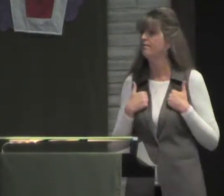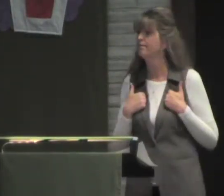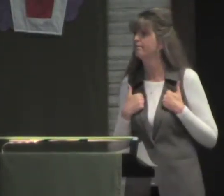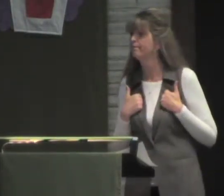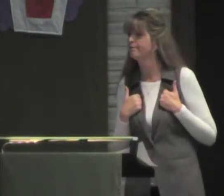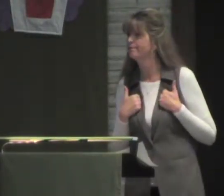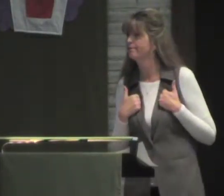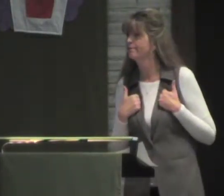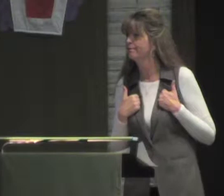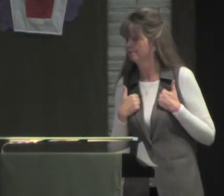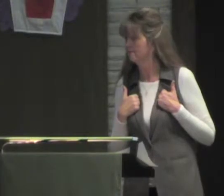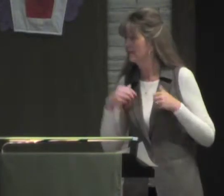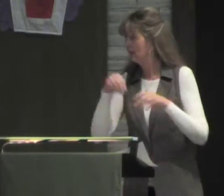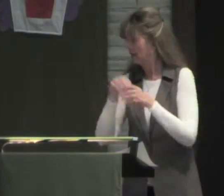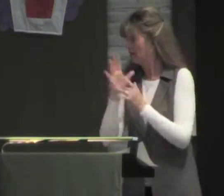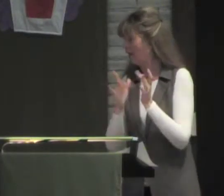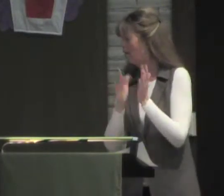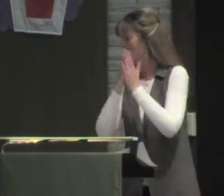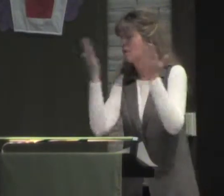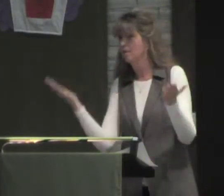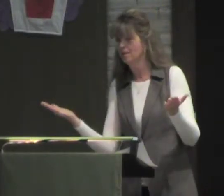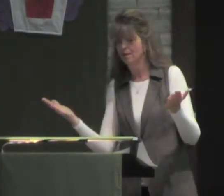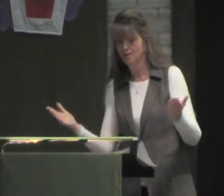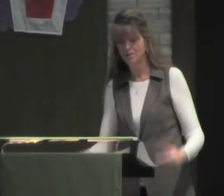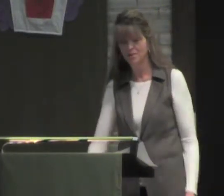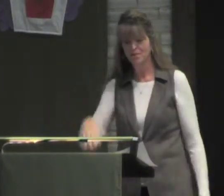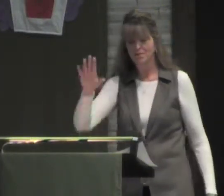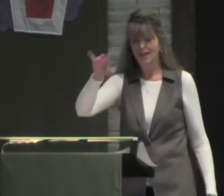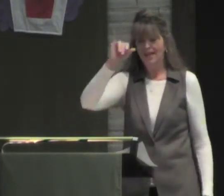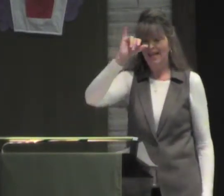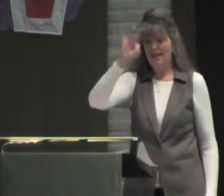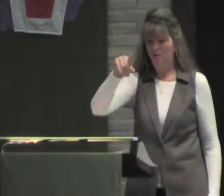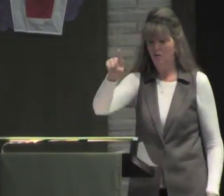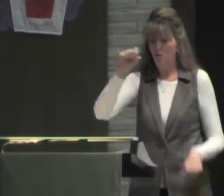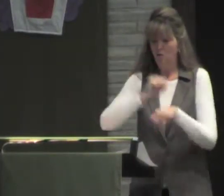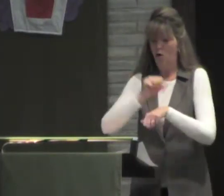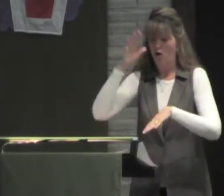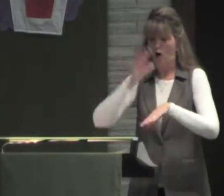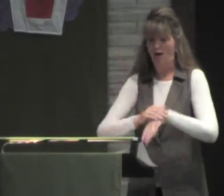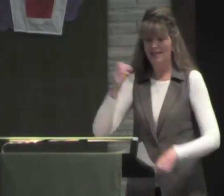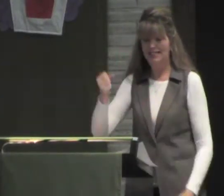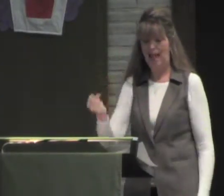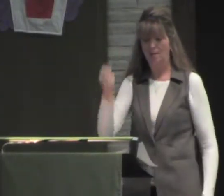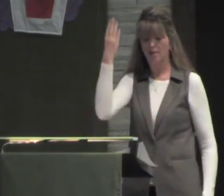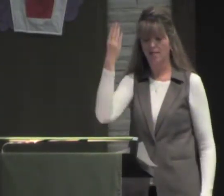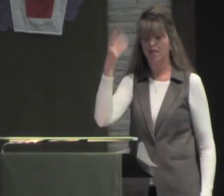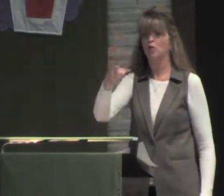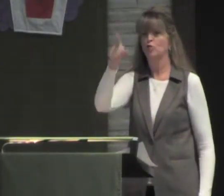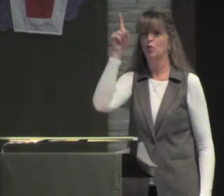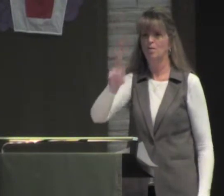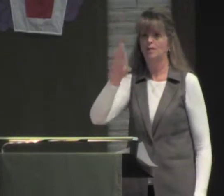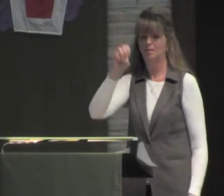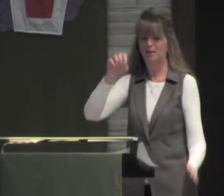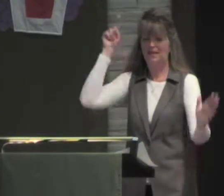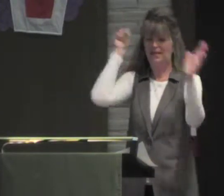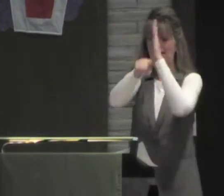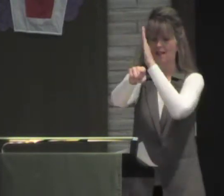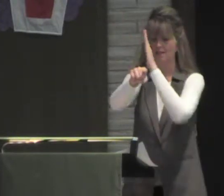For example, if a pastor's daughter becomes a prostitute, she must be burnt alive. If you